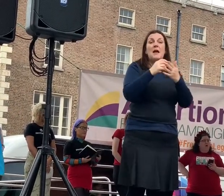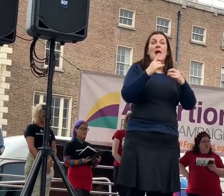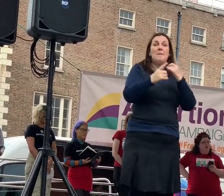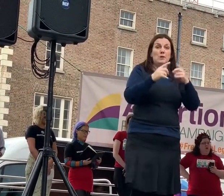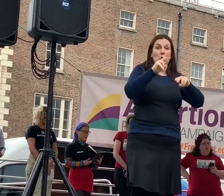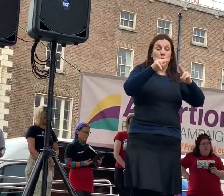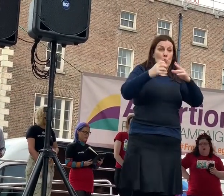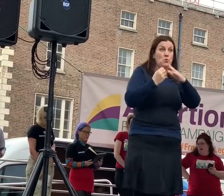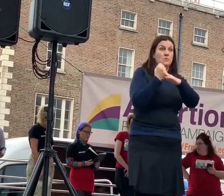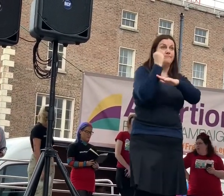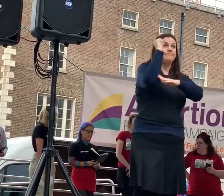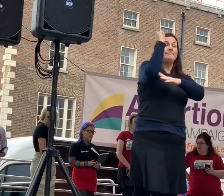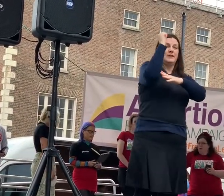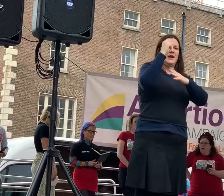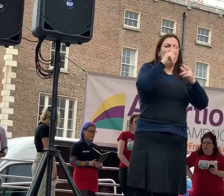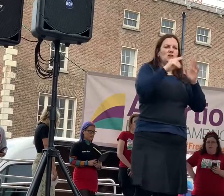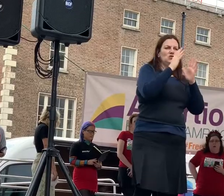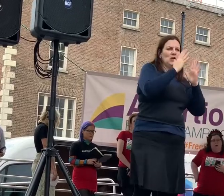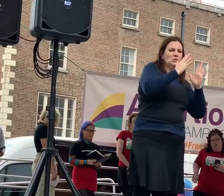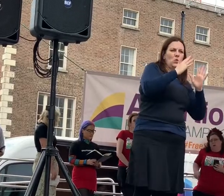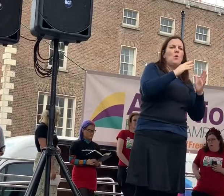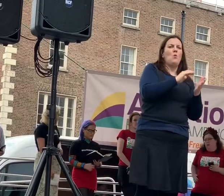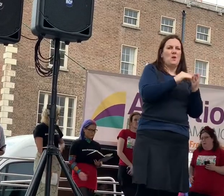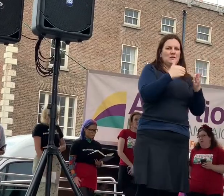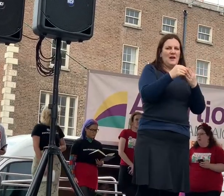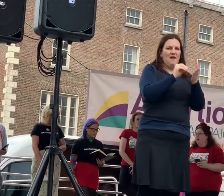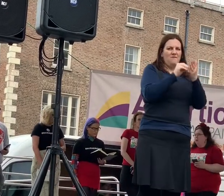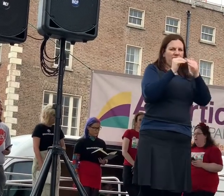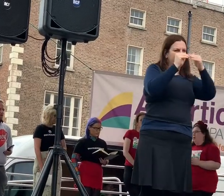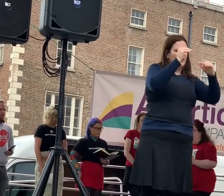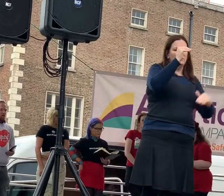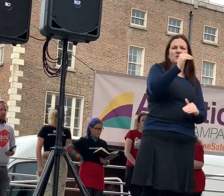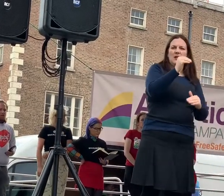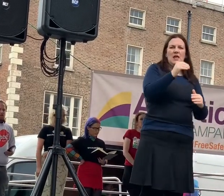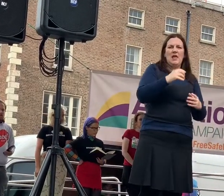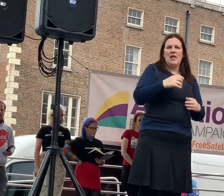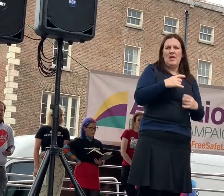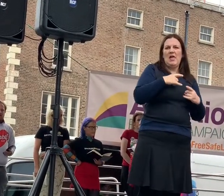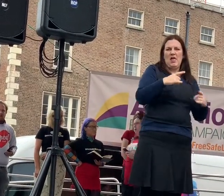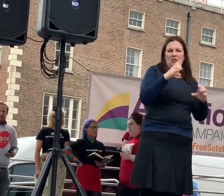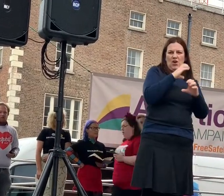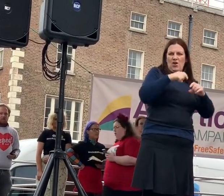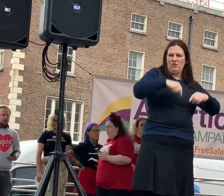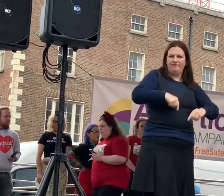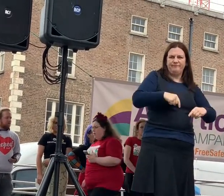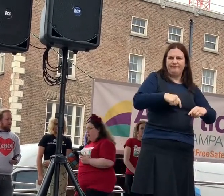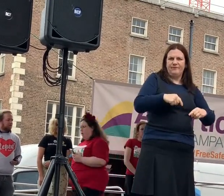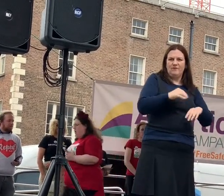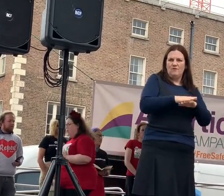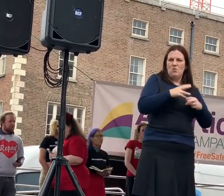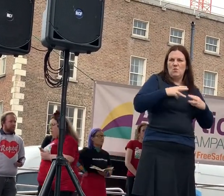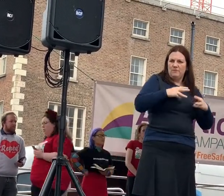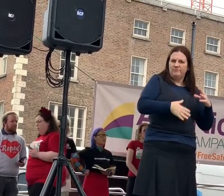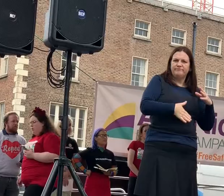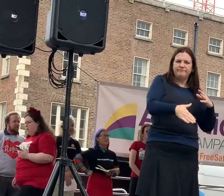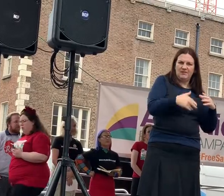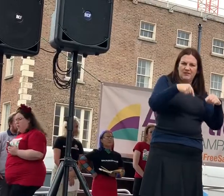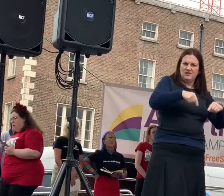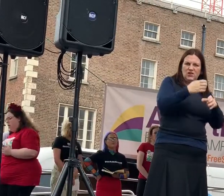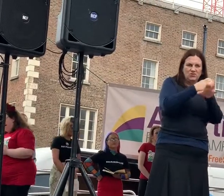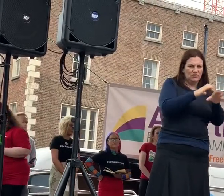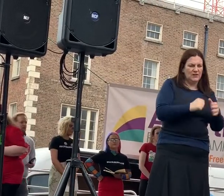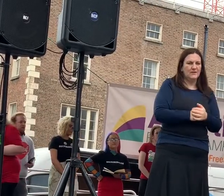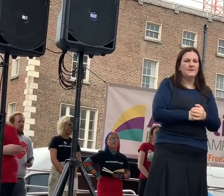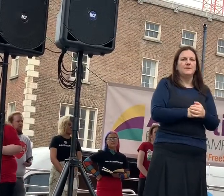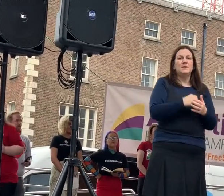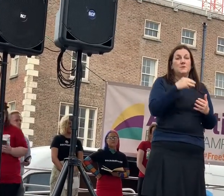One of those shadows is the inequality still embedded within reproductive healthcare in this country. Look around you. You